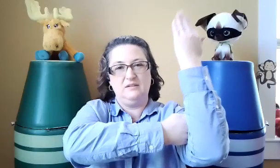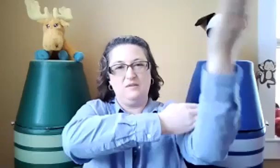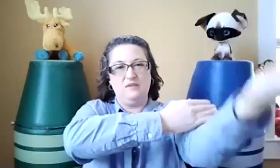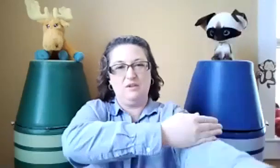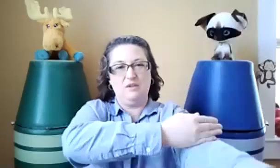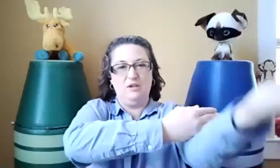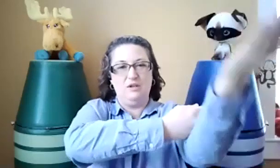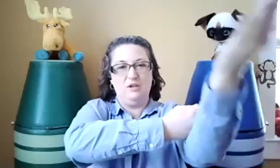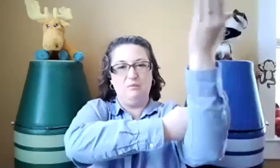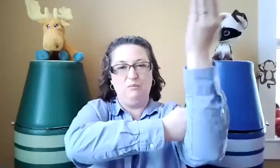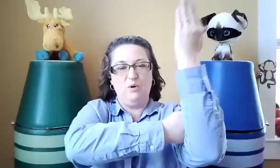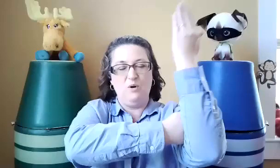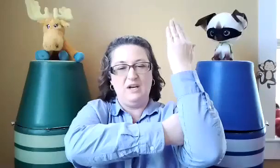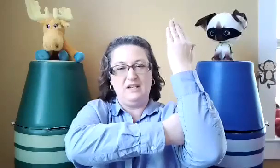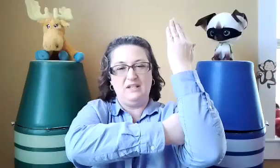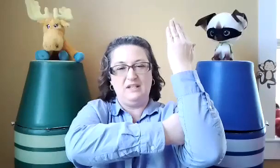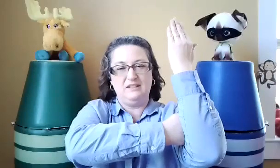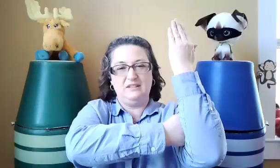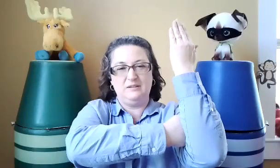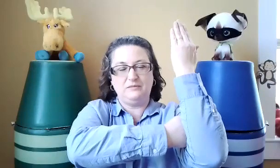Morning. It's falling the pentadon.